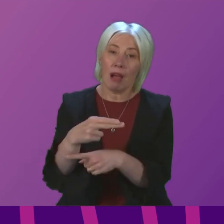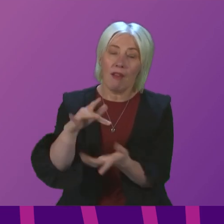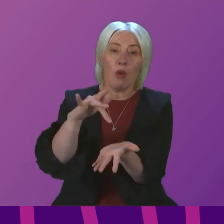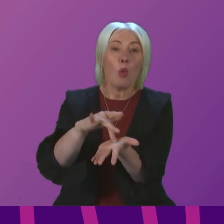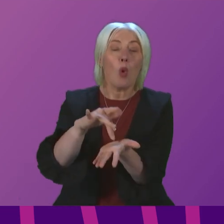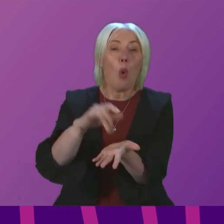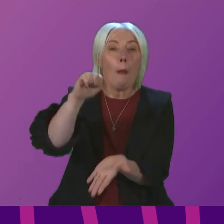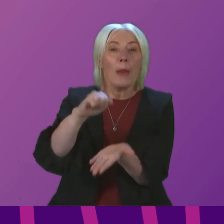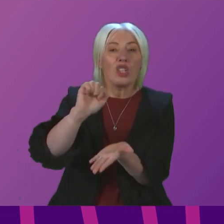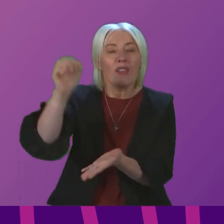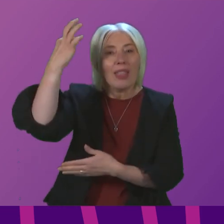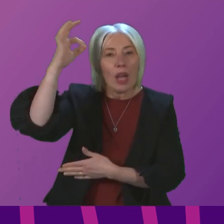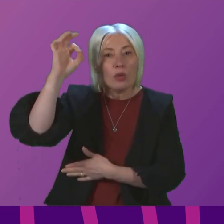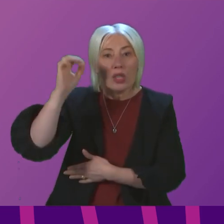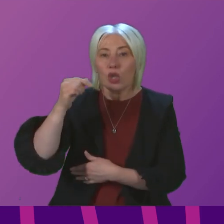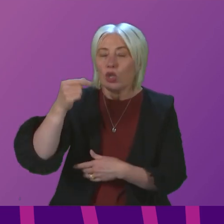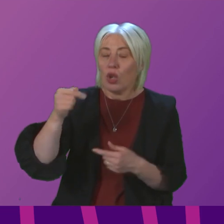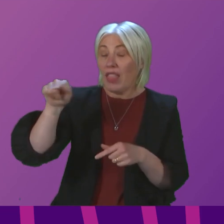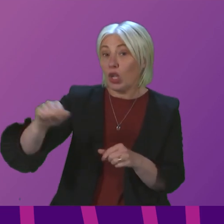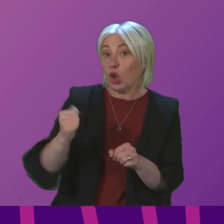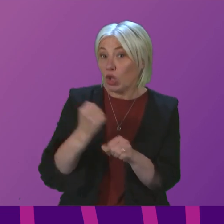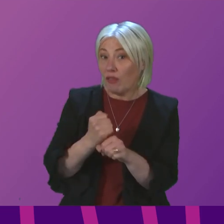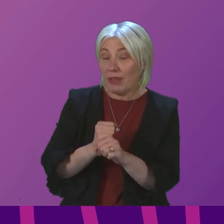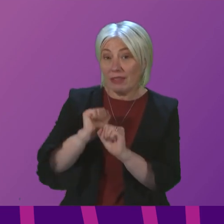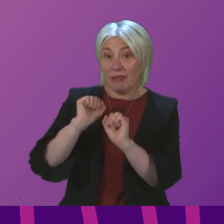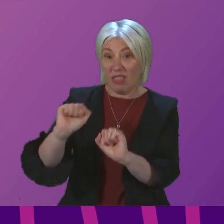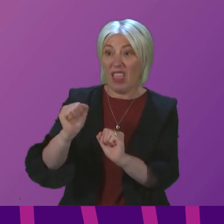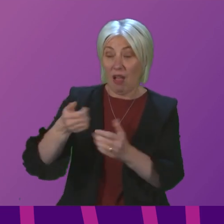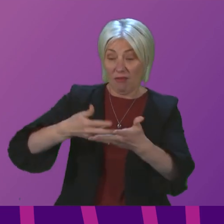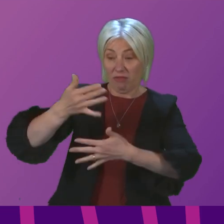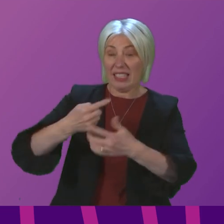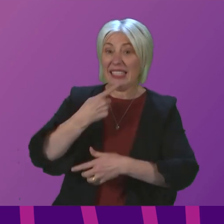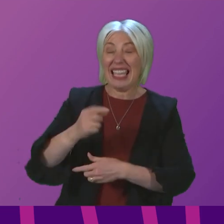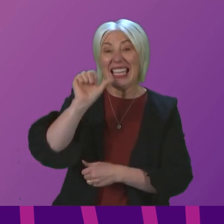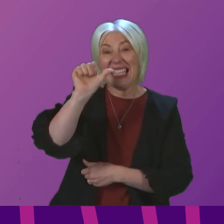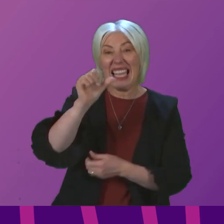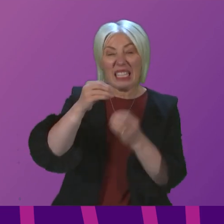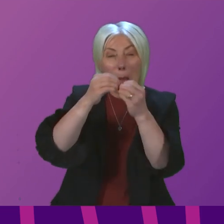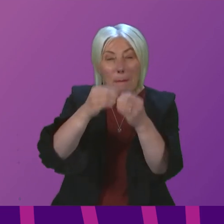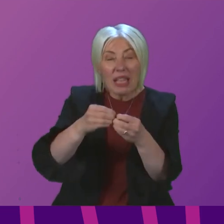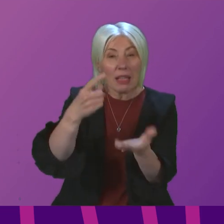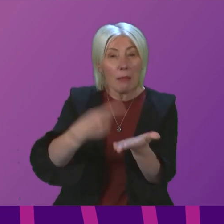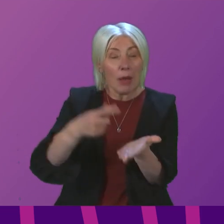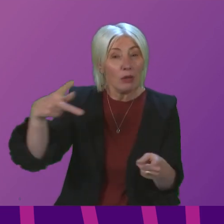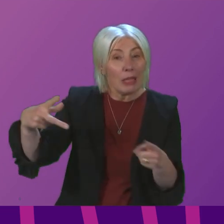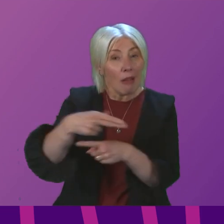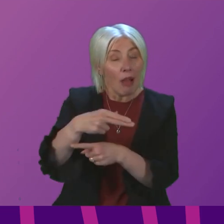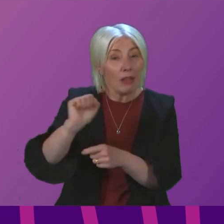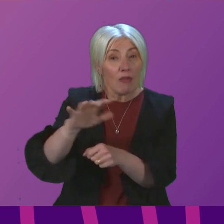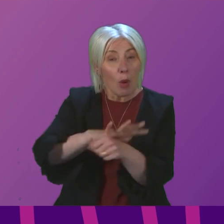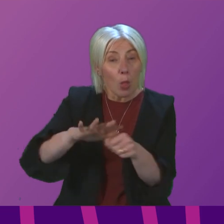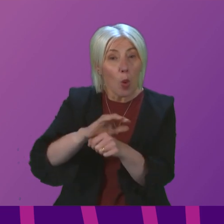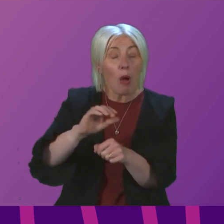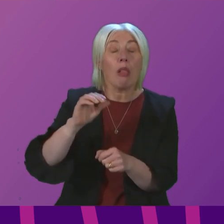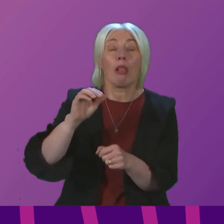budgets of councils. That's what this Scottish Government's own figures tell us. £6 billion cut from local budgets since